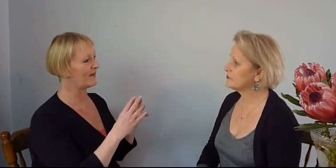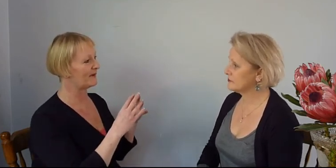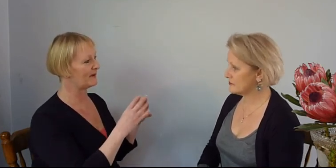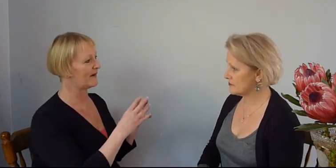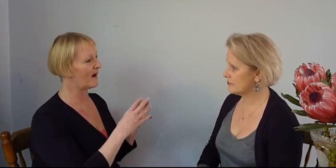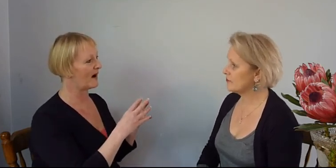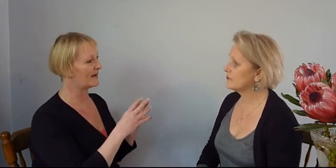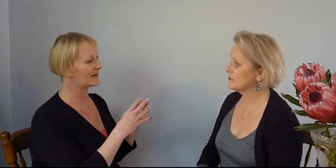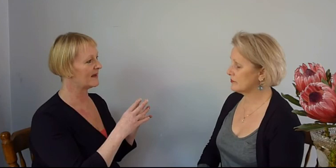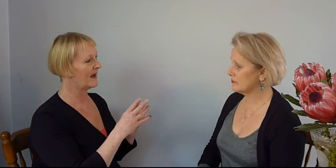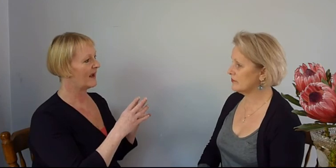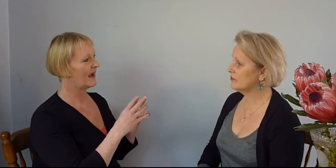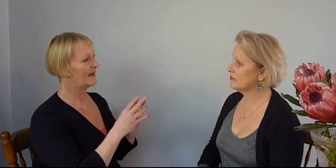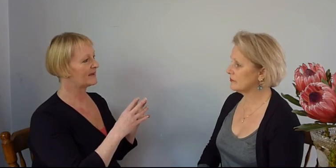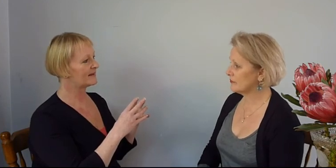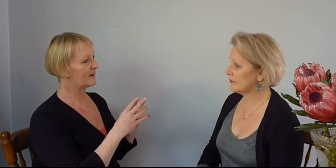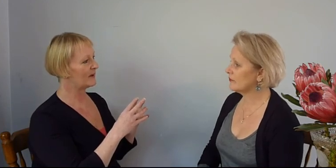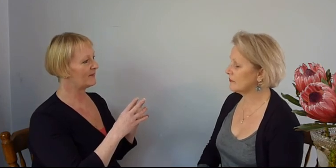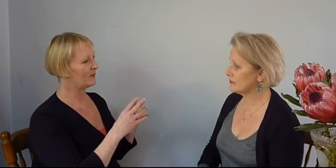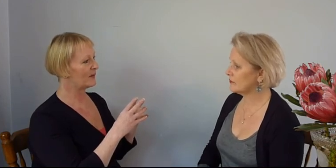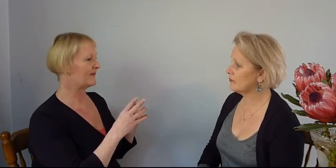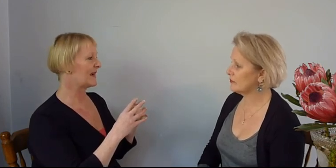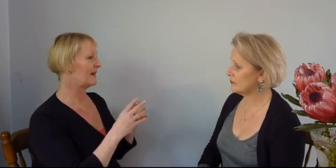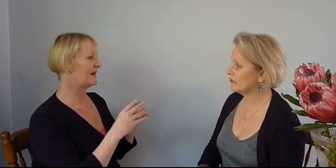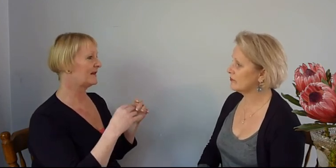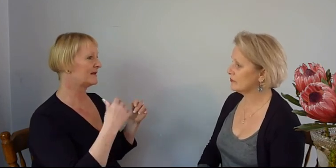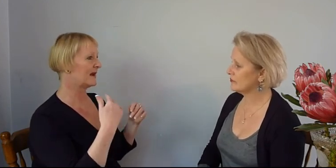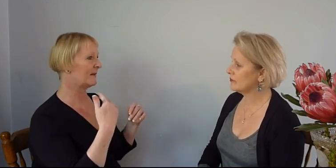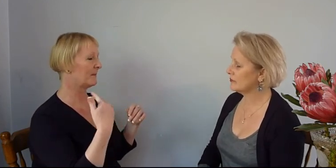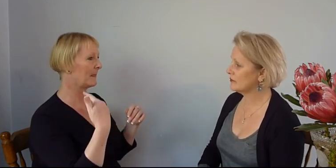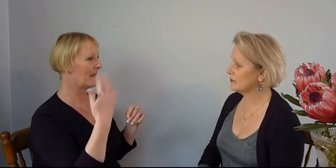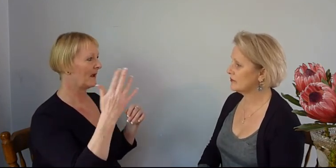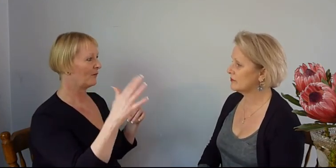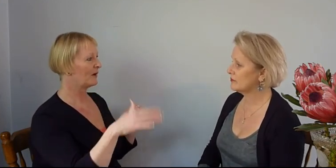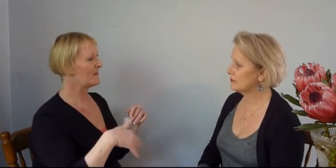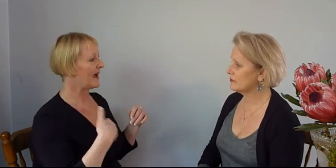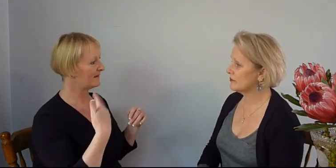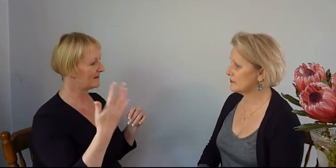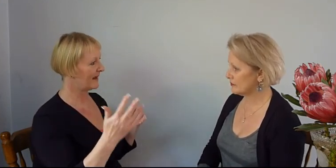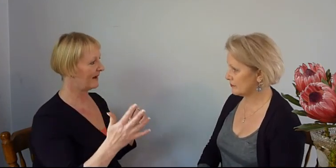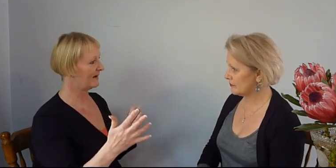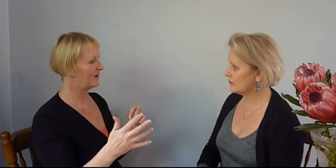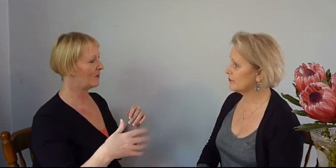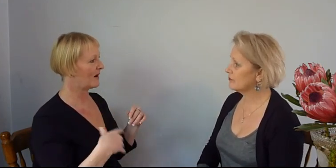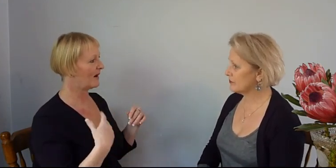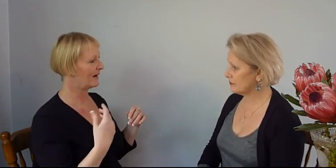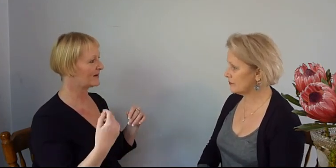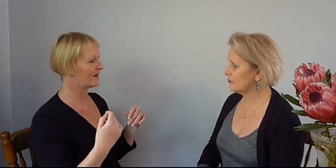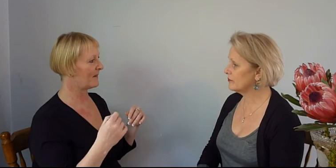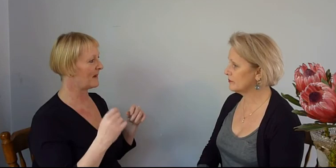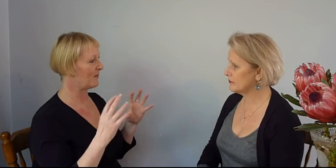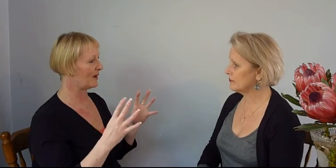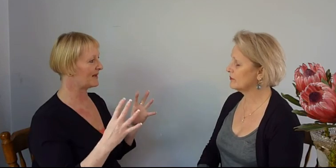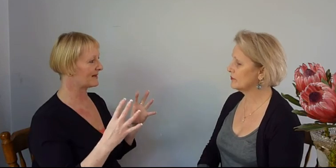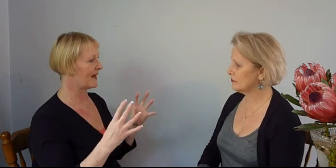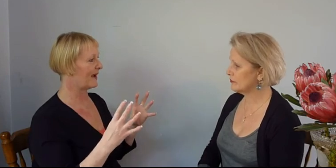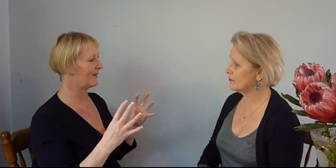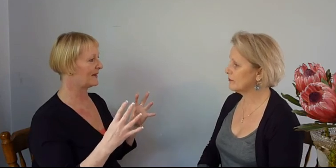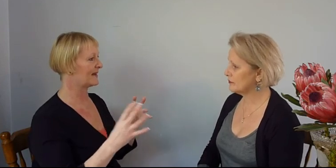fear of heights. What we've done is re-patterned that in your mind so that memory doesn't have that same